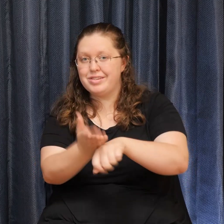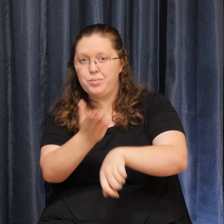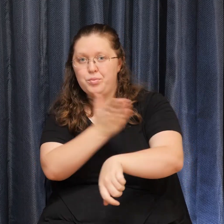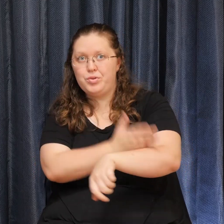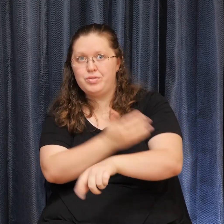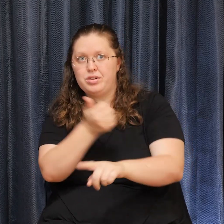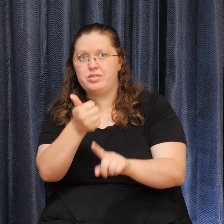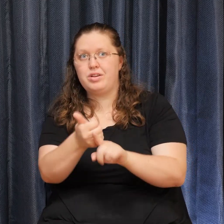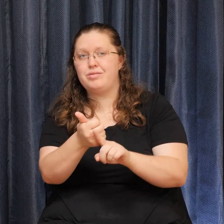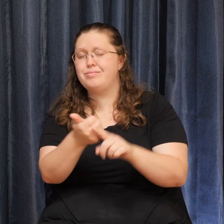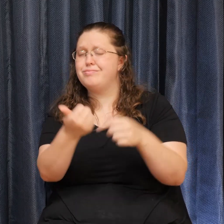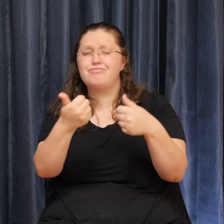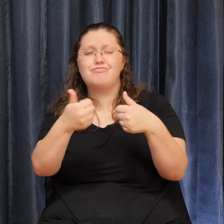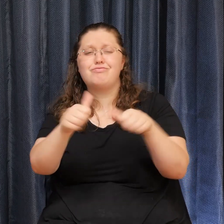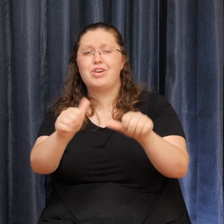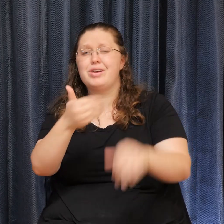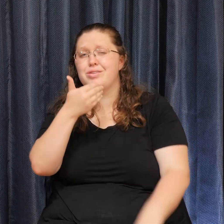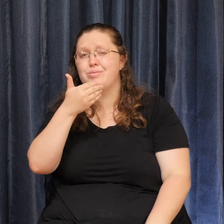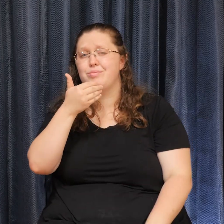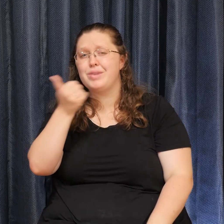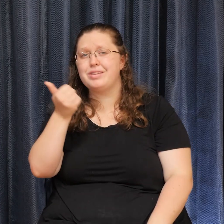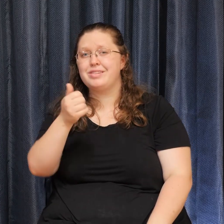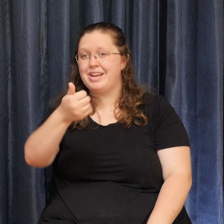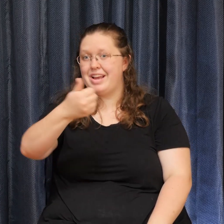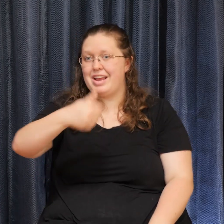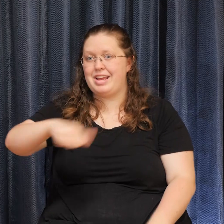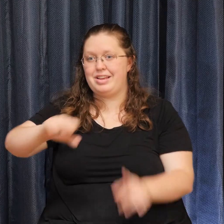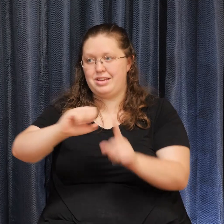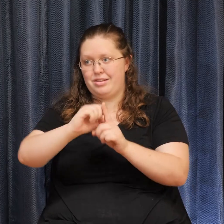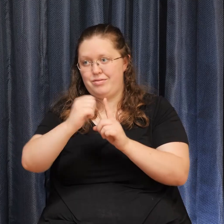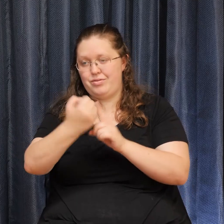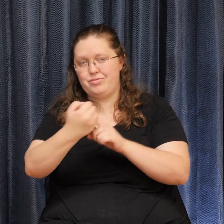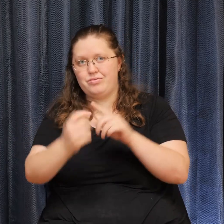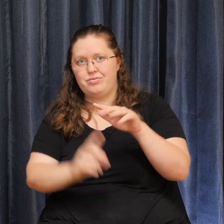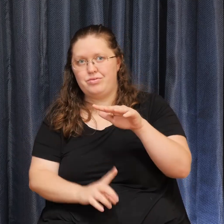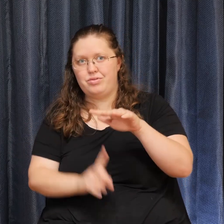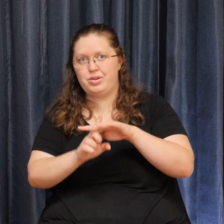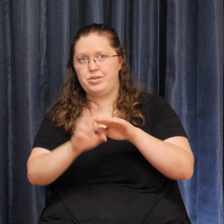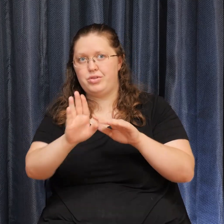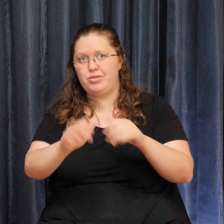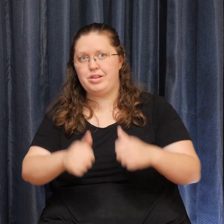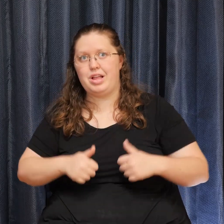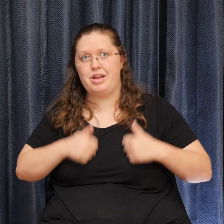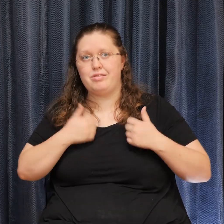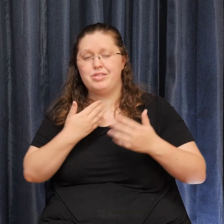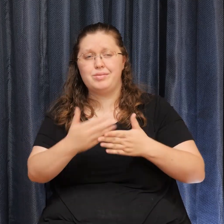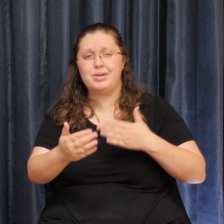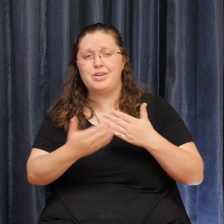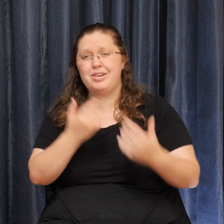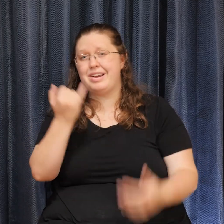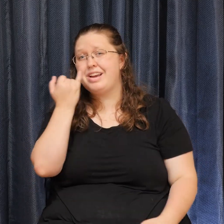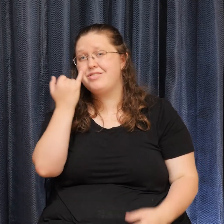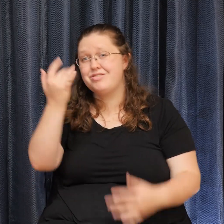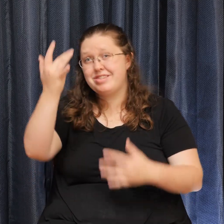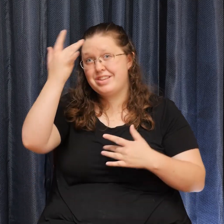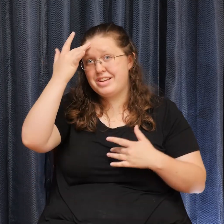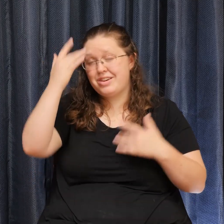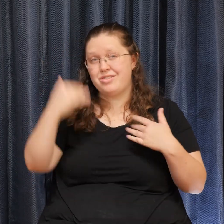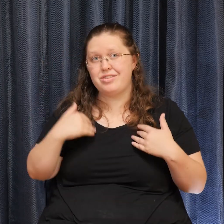He writes In any circumstance In your life It doesn't matter If you're sick Or tired If you always Do your best There is